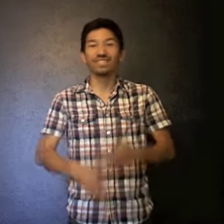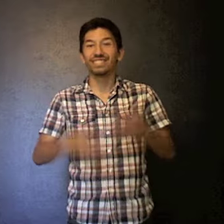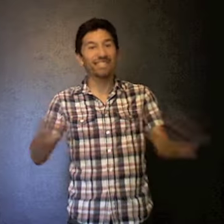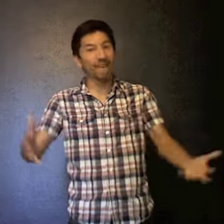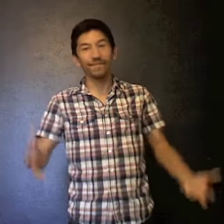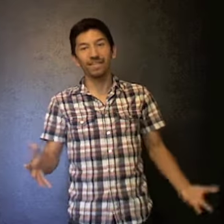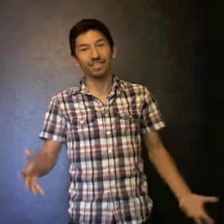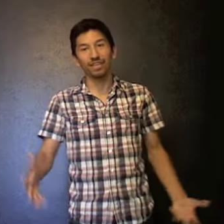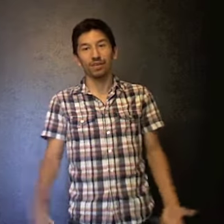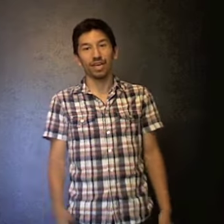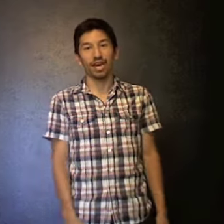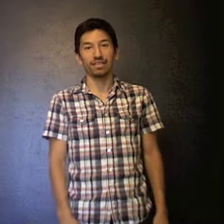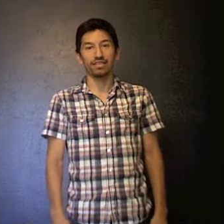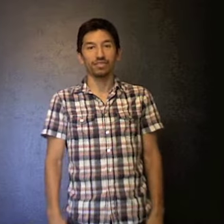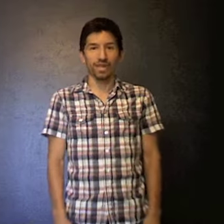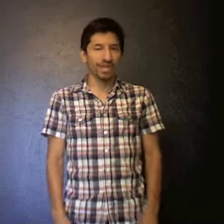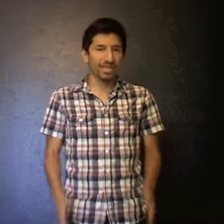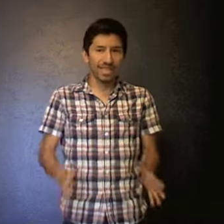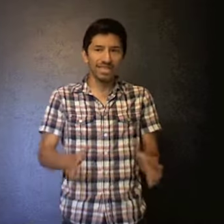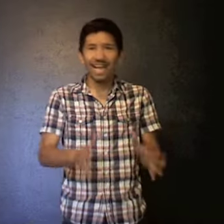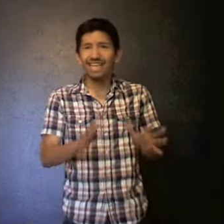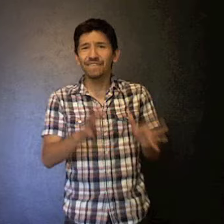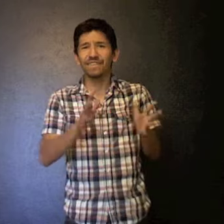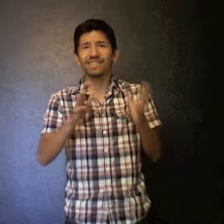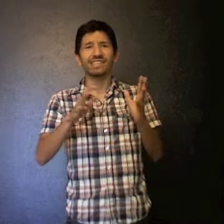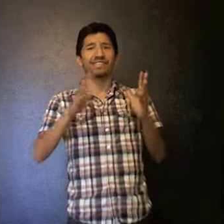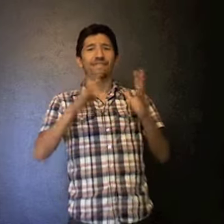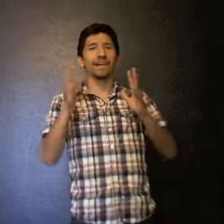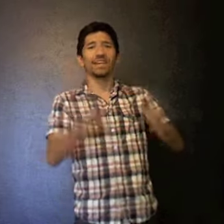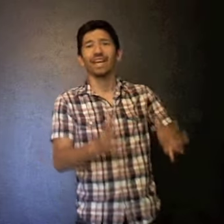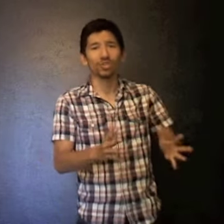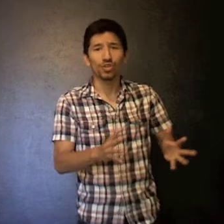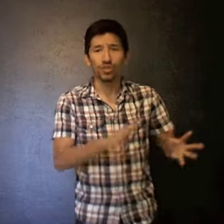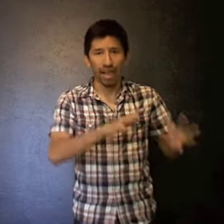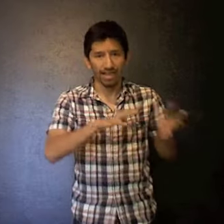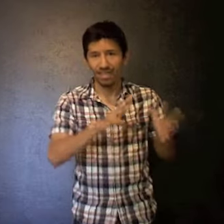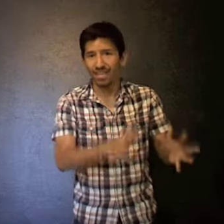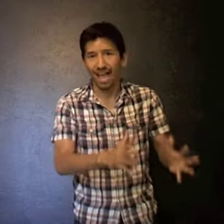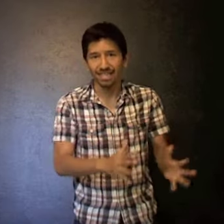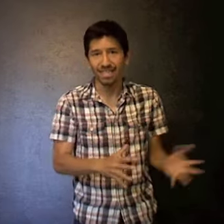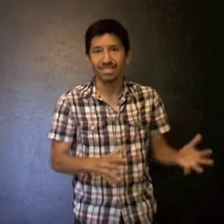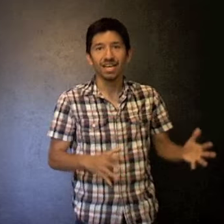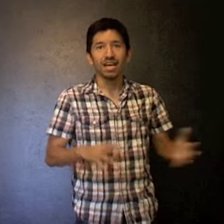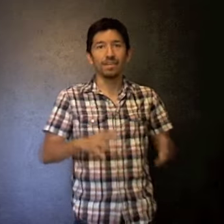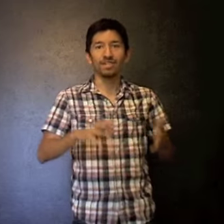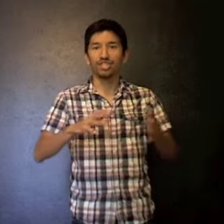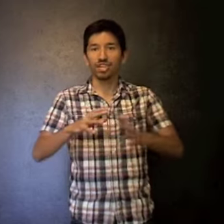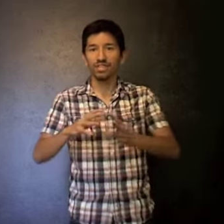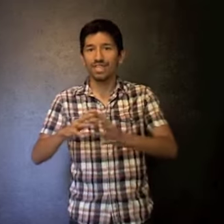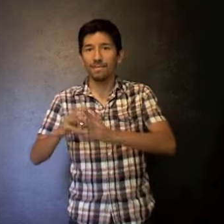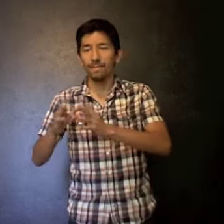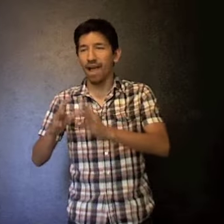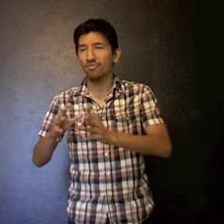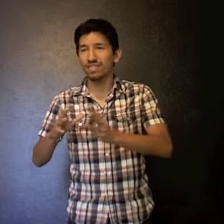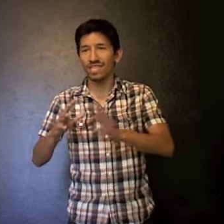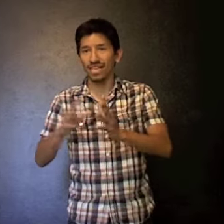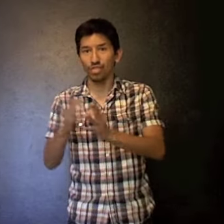definitely go to college. Set aside even the financial and the classes, but just the amount that you